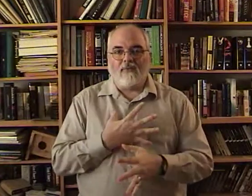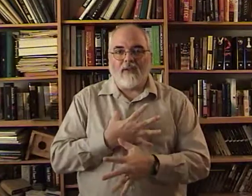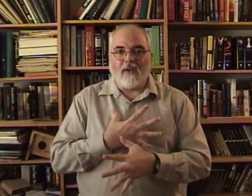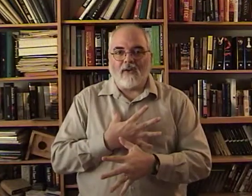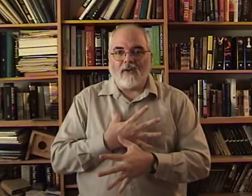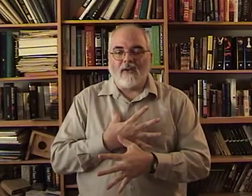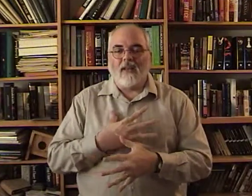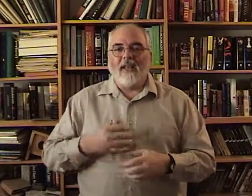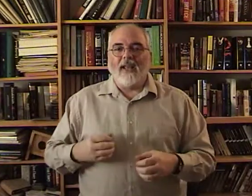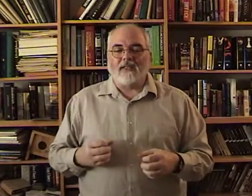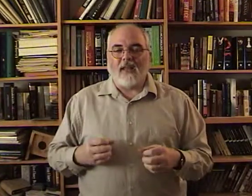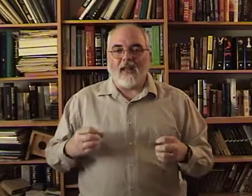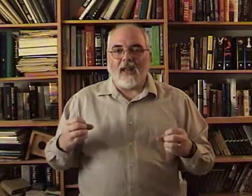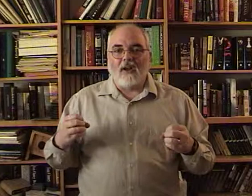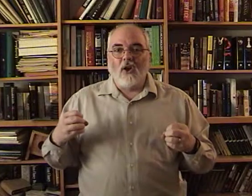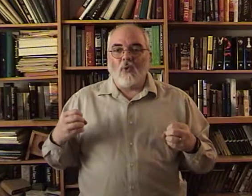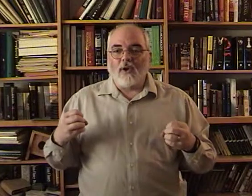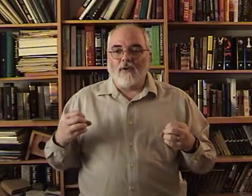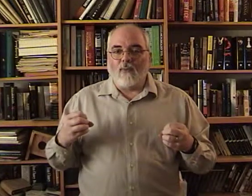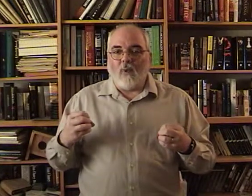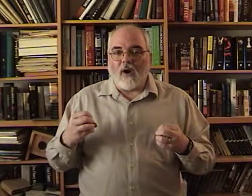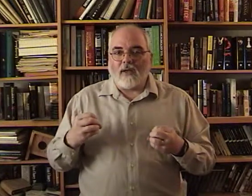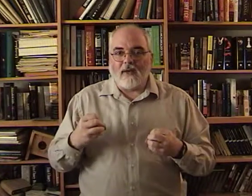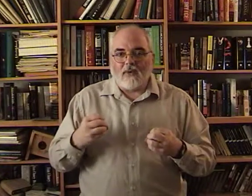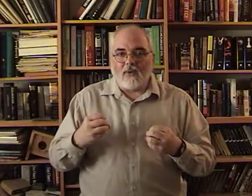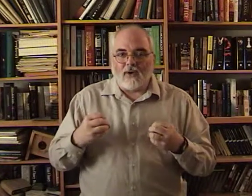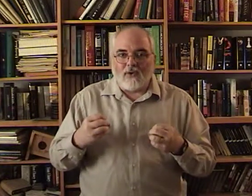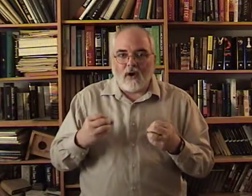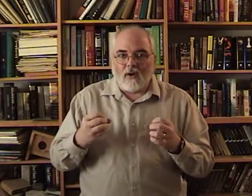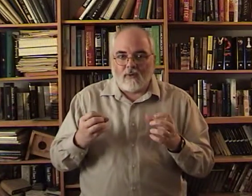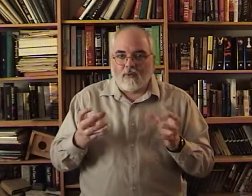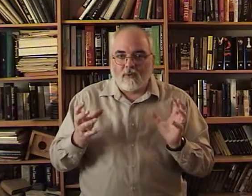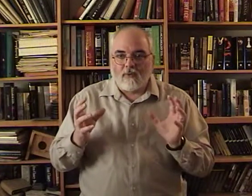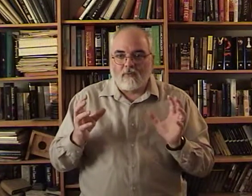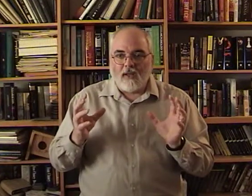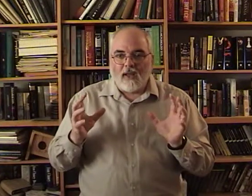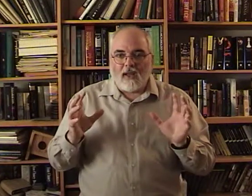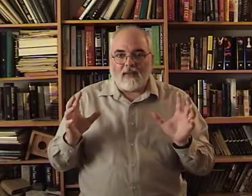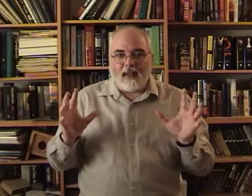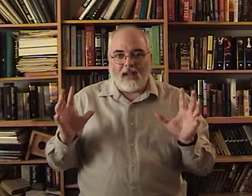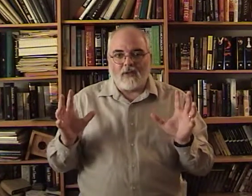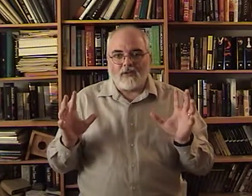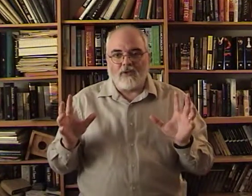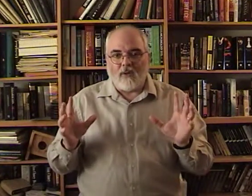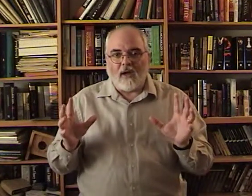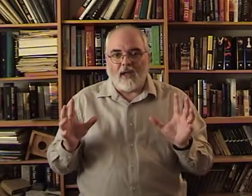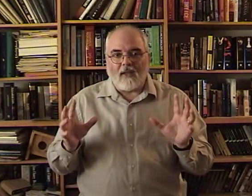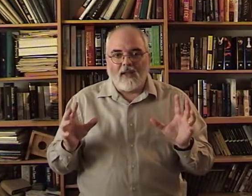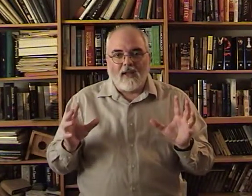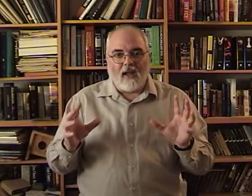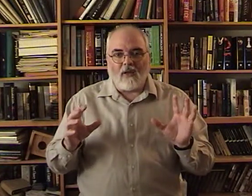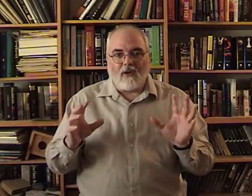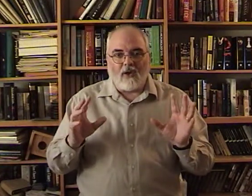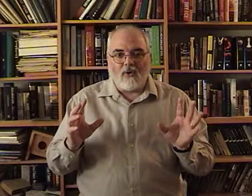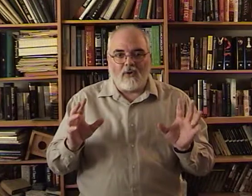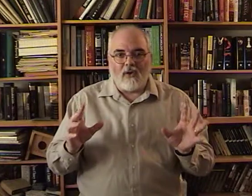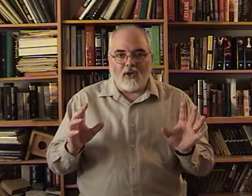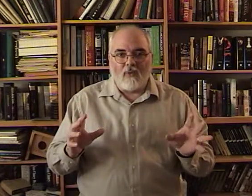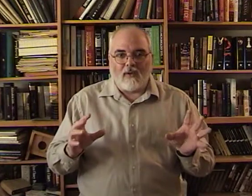Fear. It's kind of like. When you've walked into a dark room. And the house is quiet. And you know you're the only one